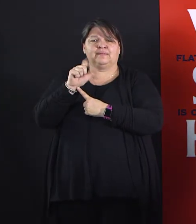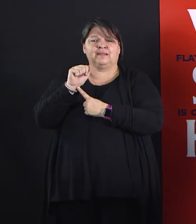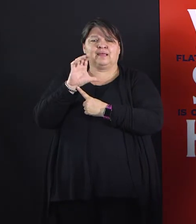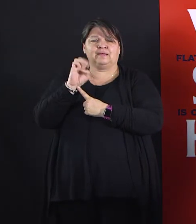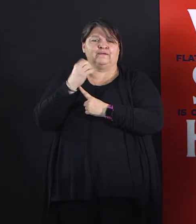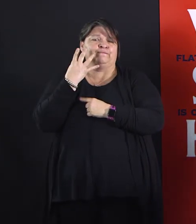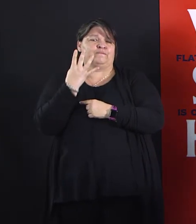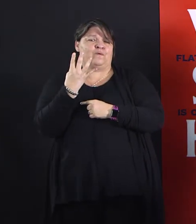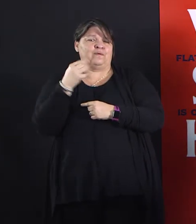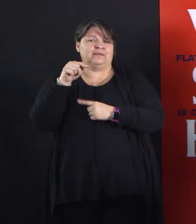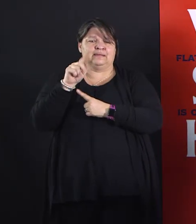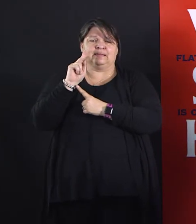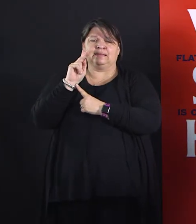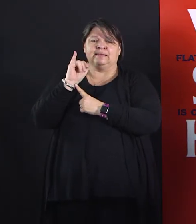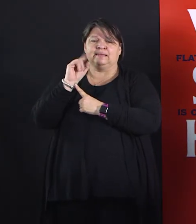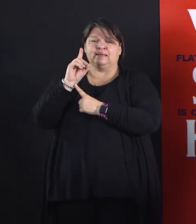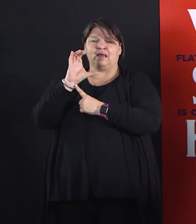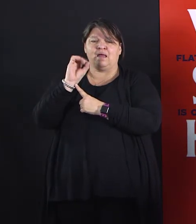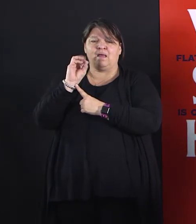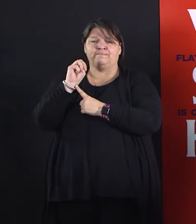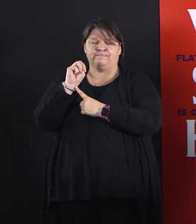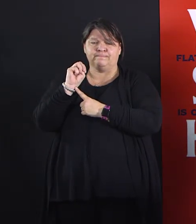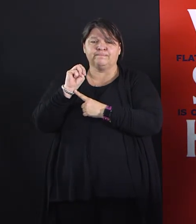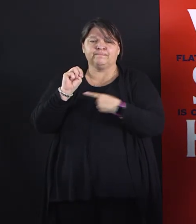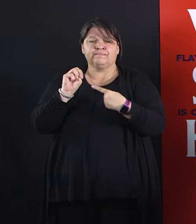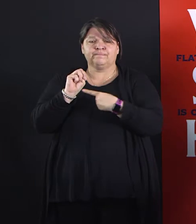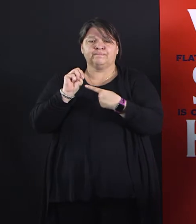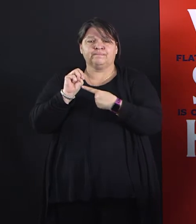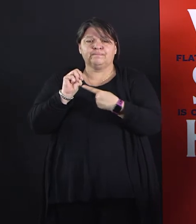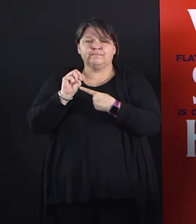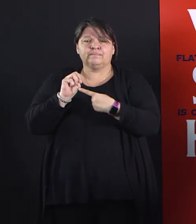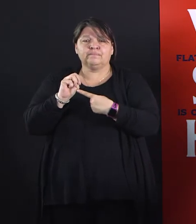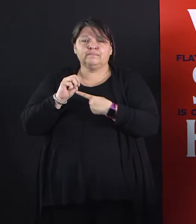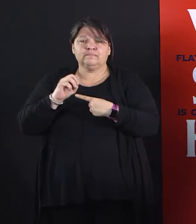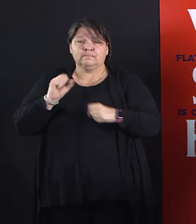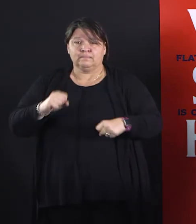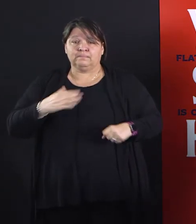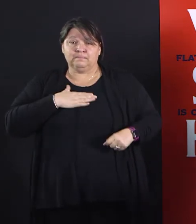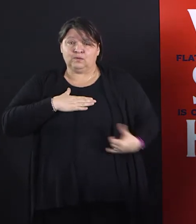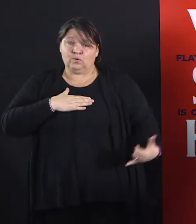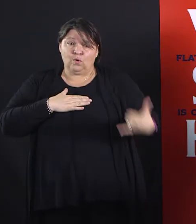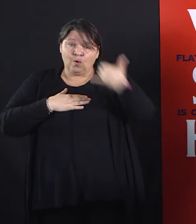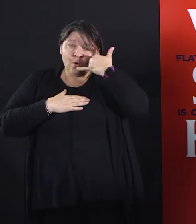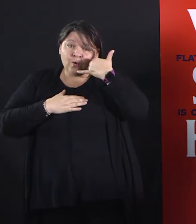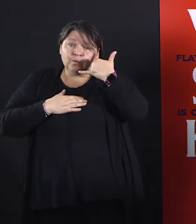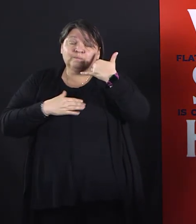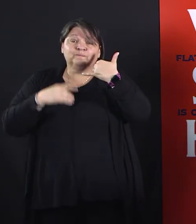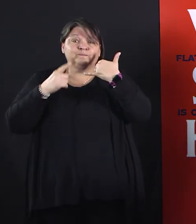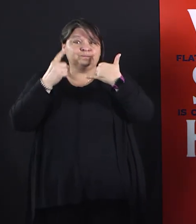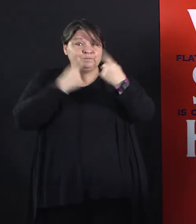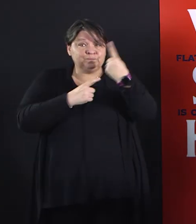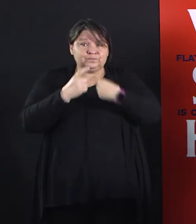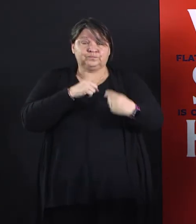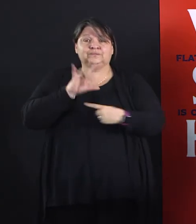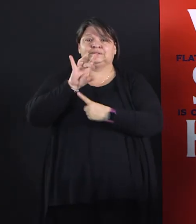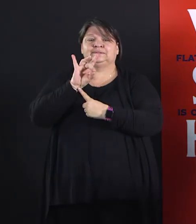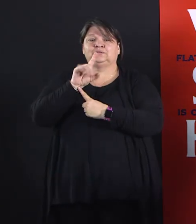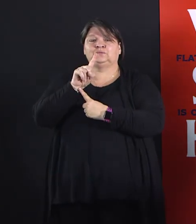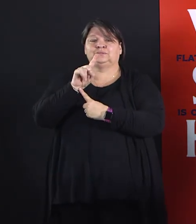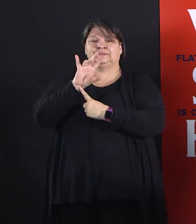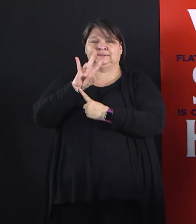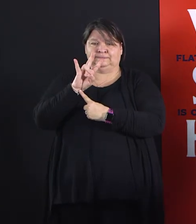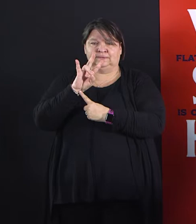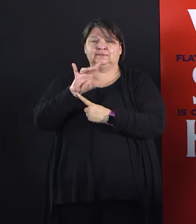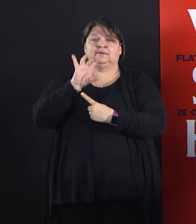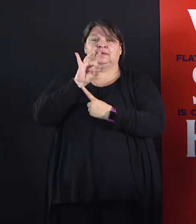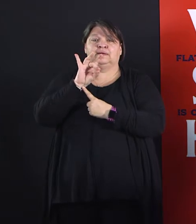or agencies with essential workers, you're welcome to call us at Child Care Associates on our main line at 817-838